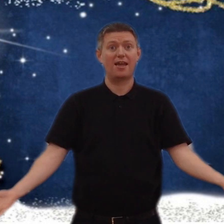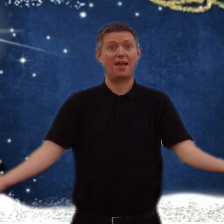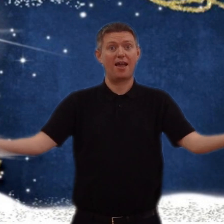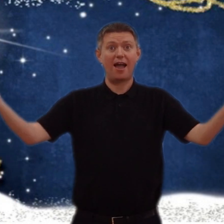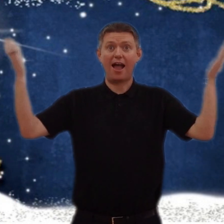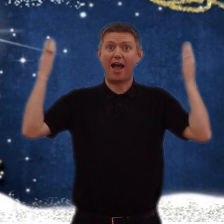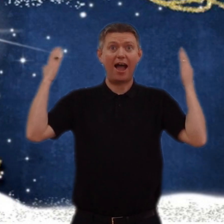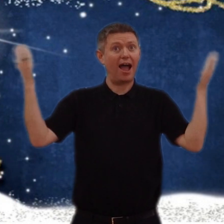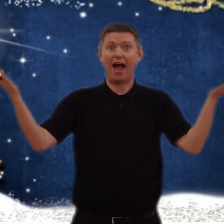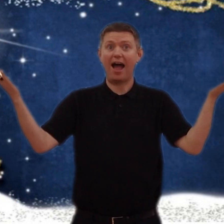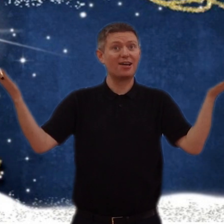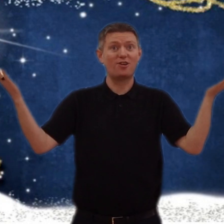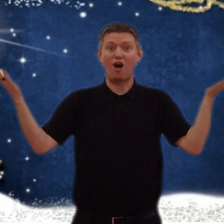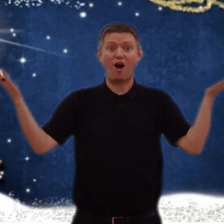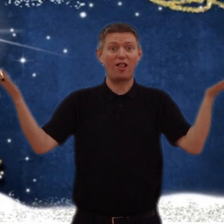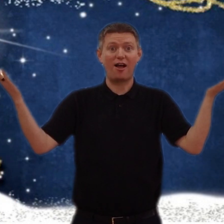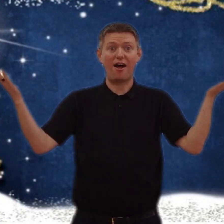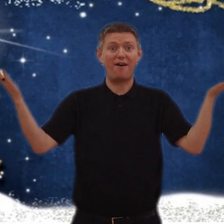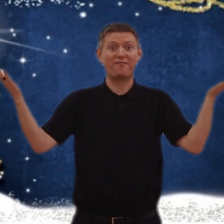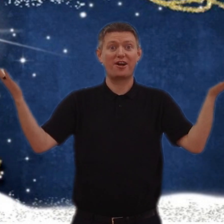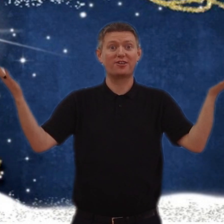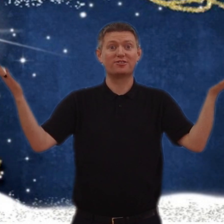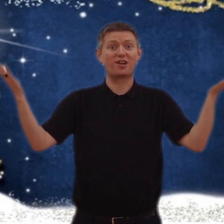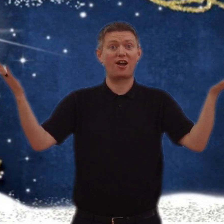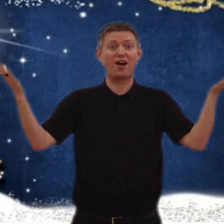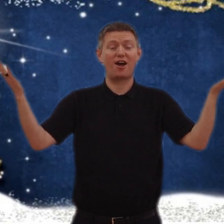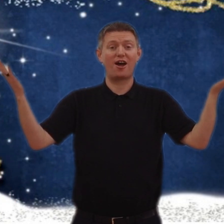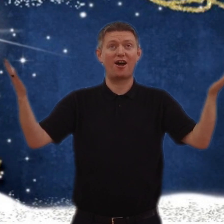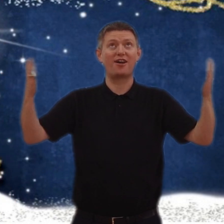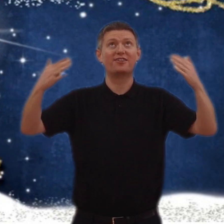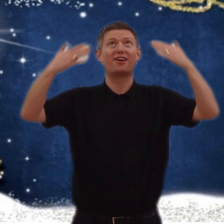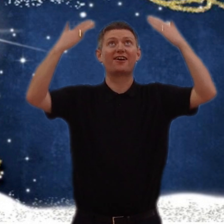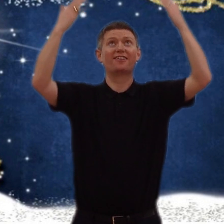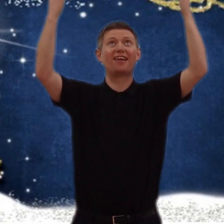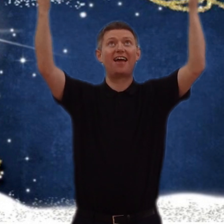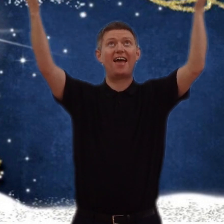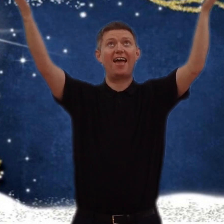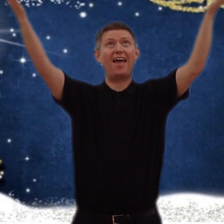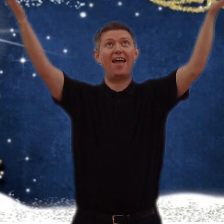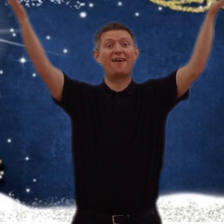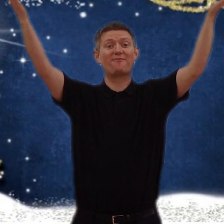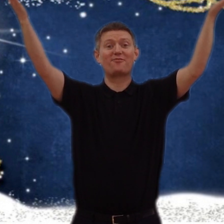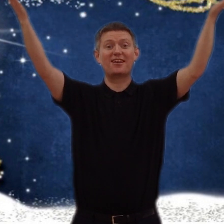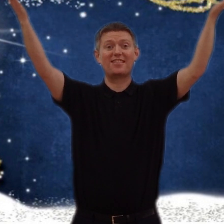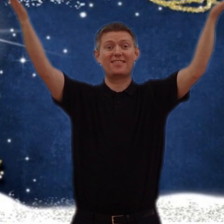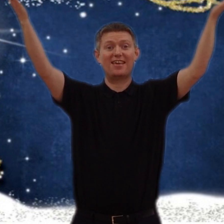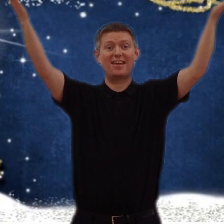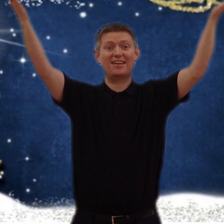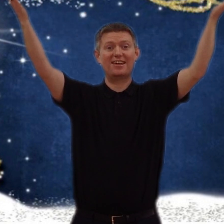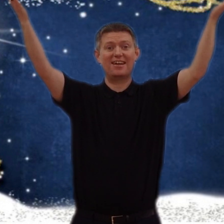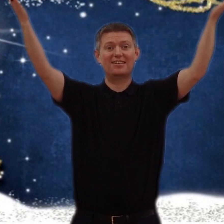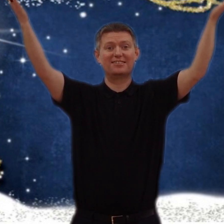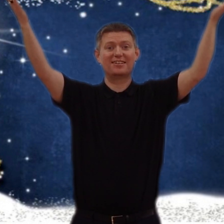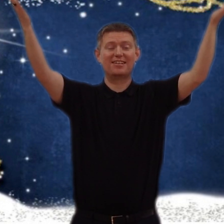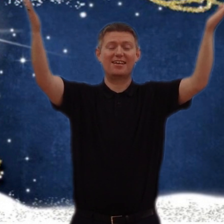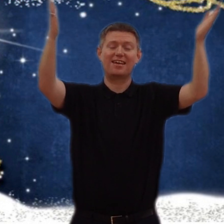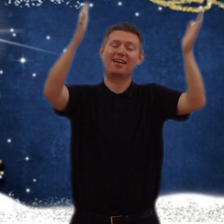And all of a sudden, everything is clear